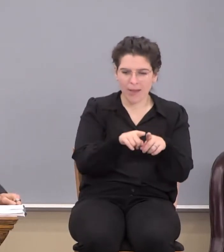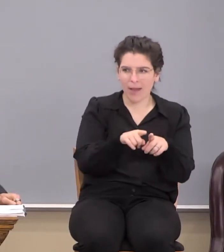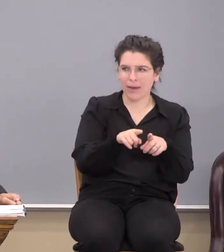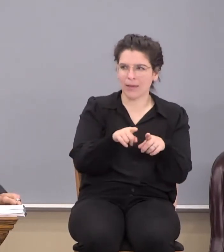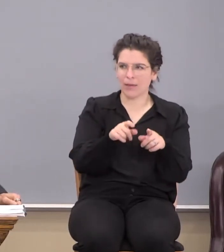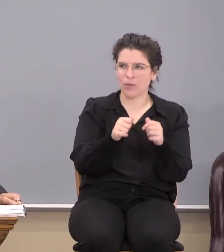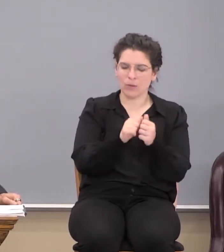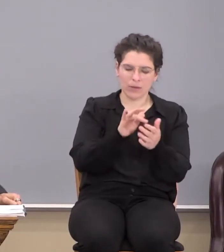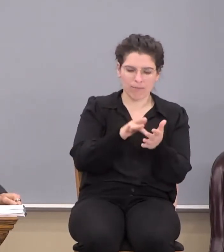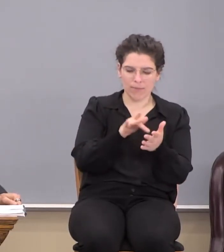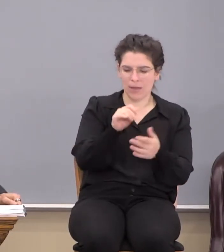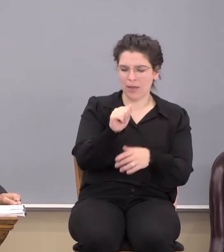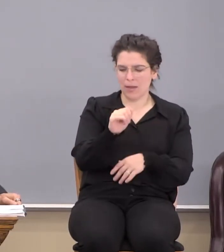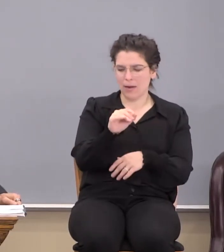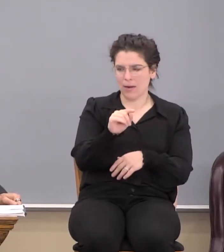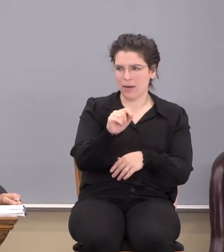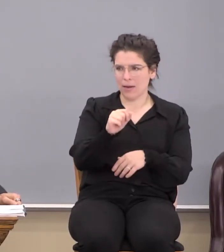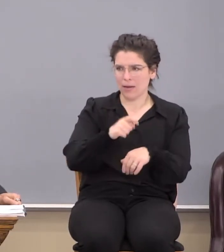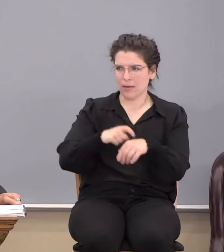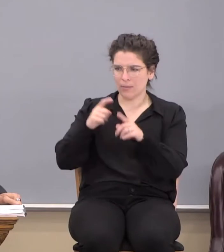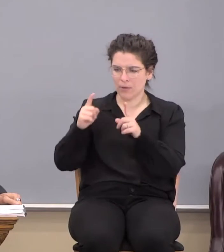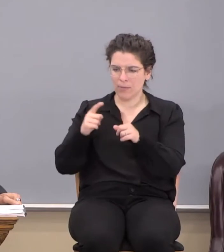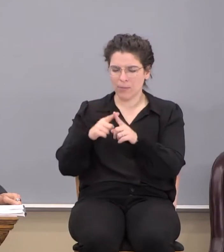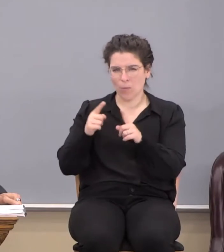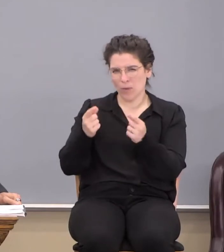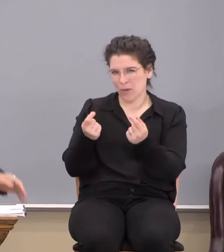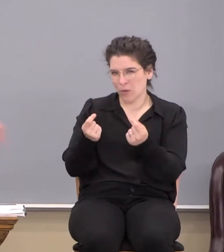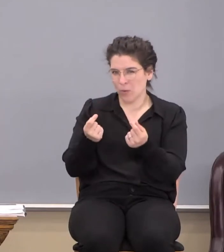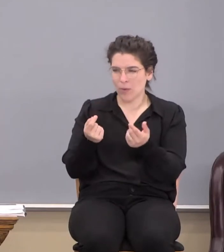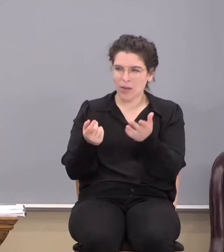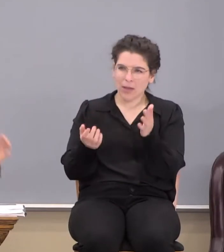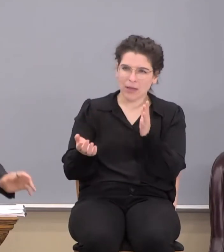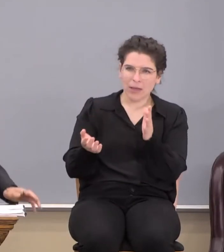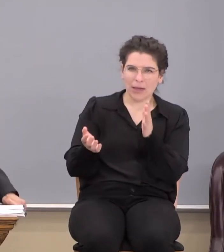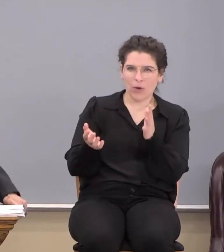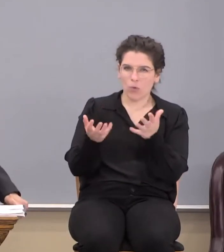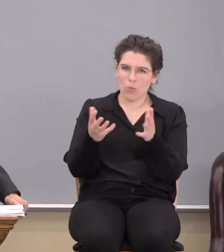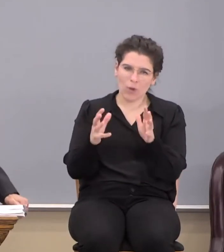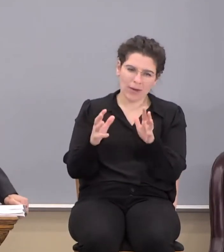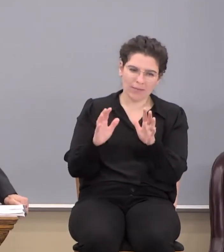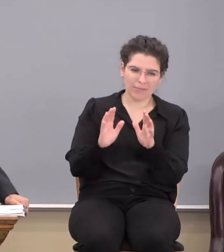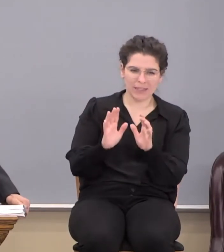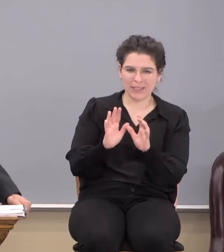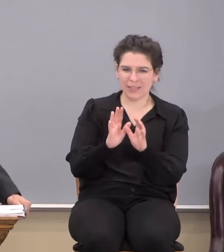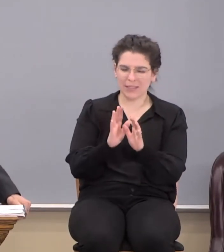mid-actualing dispensationalism. But what they do is they say, well, you just don't want to press it too hard.